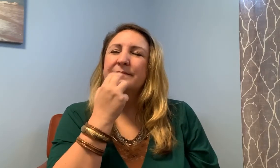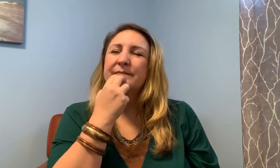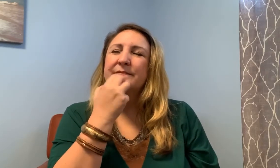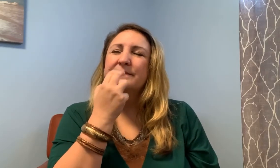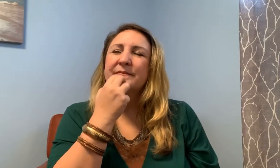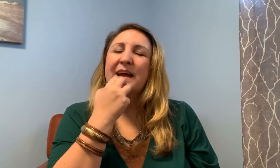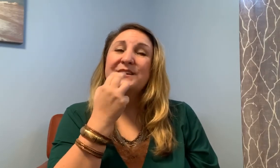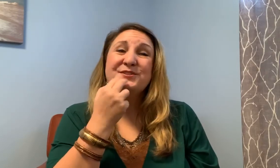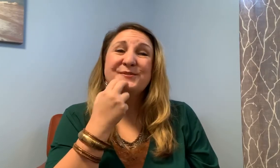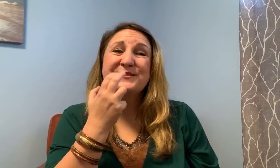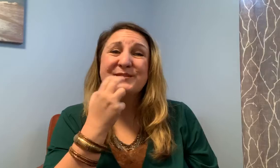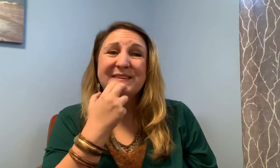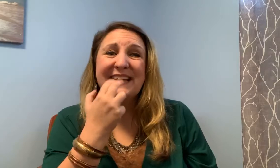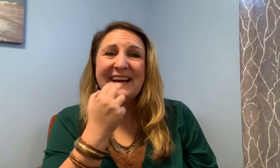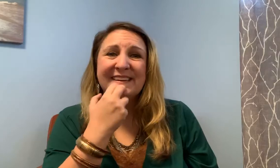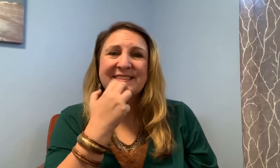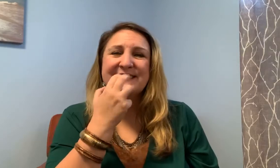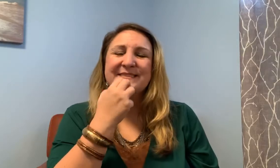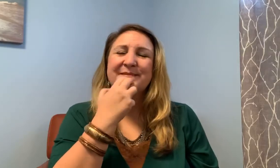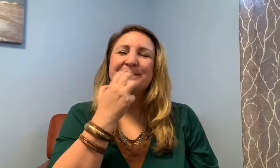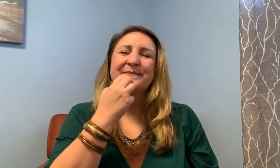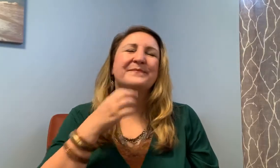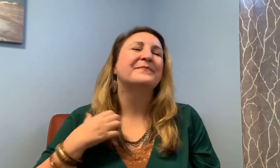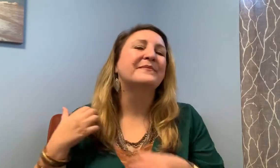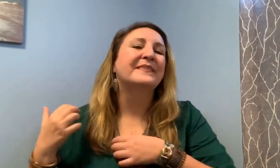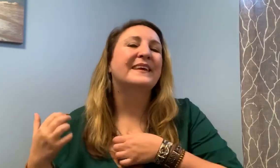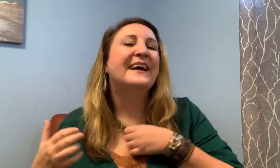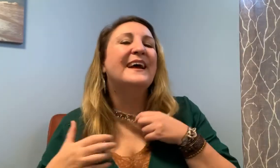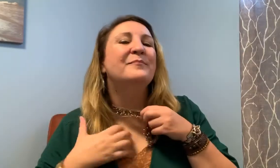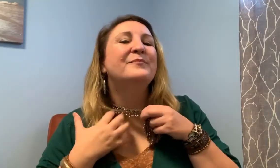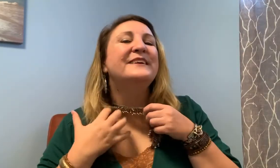I choose to relax and breathe